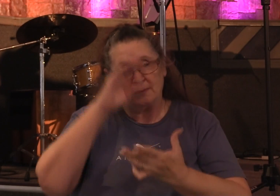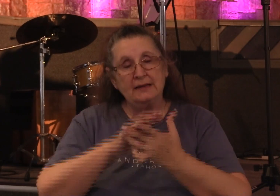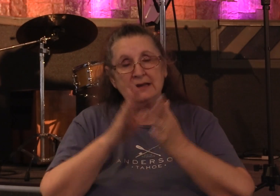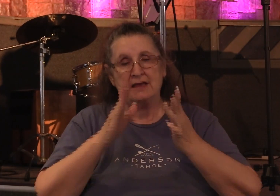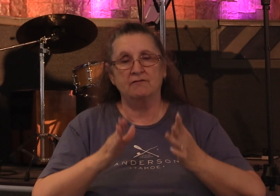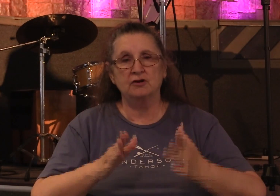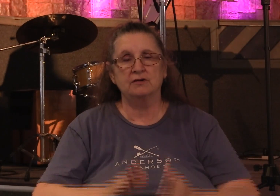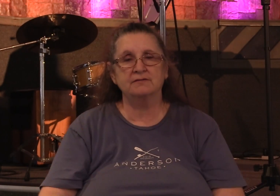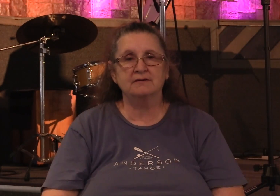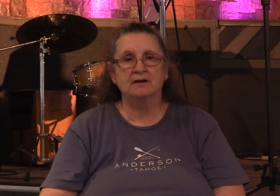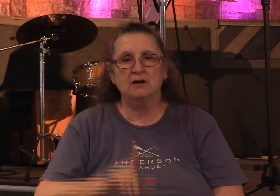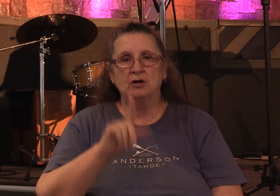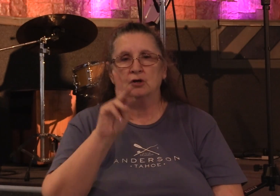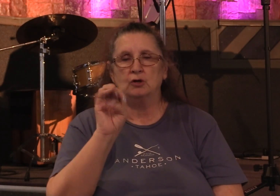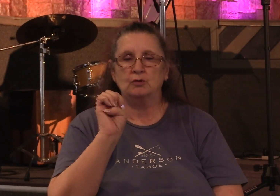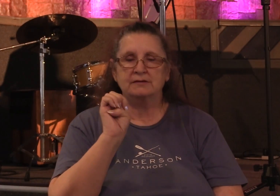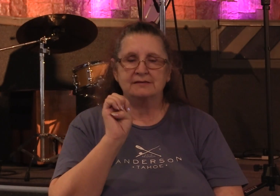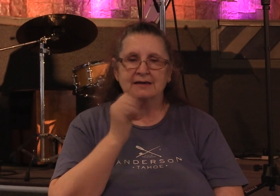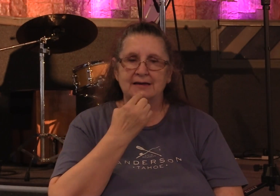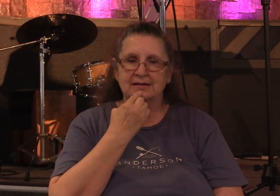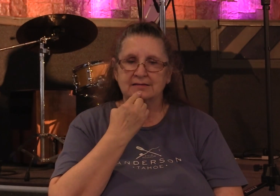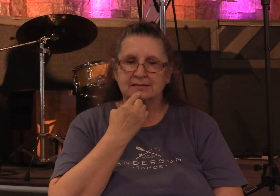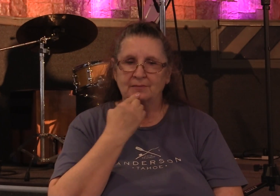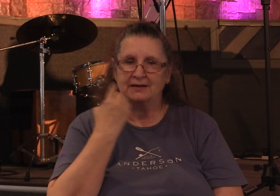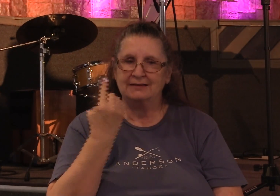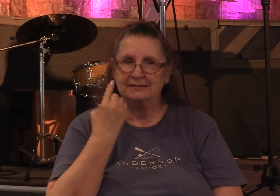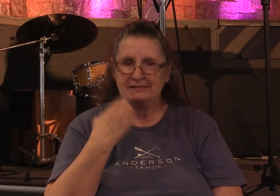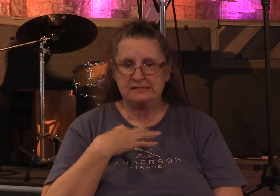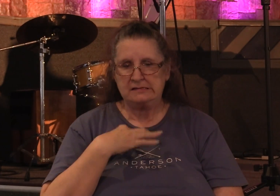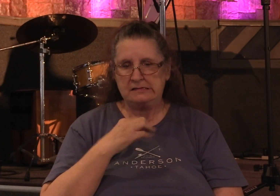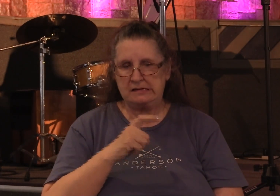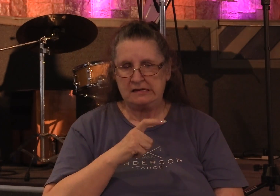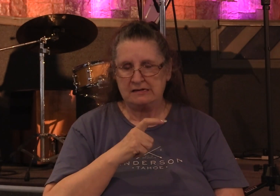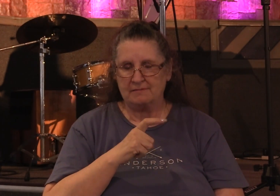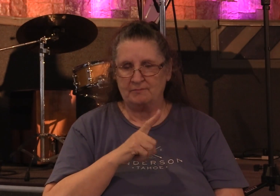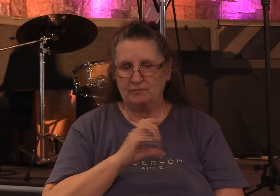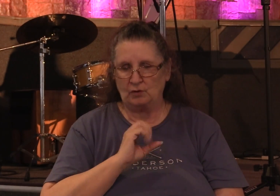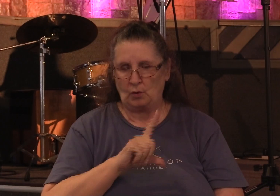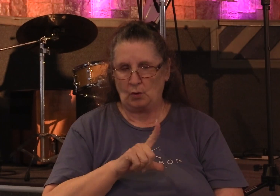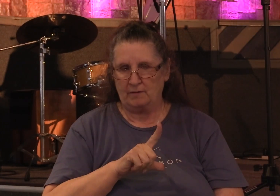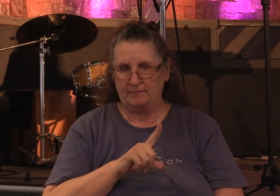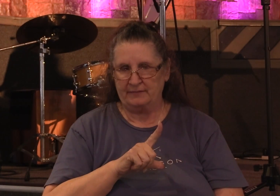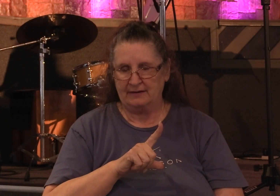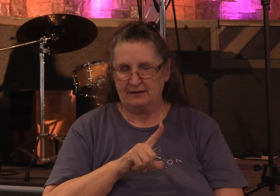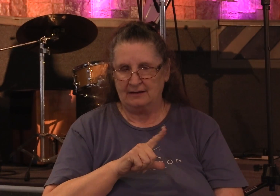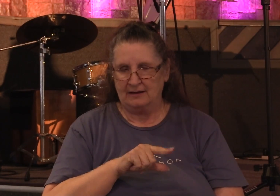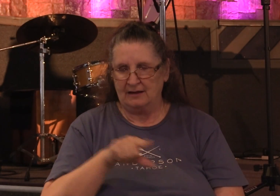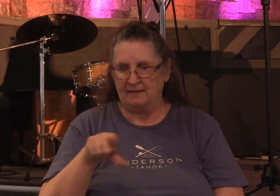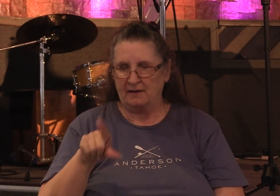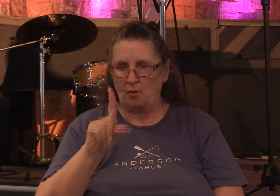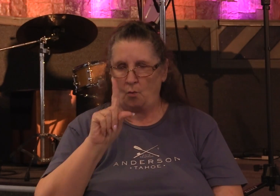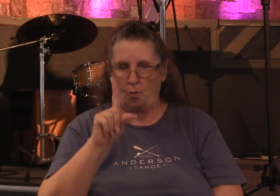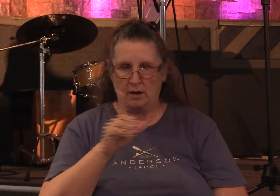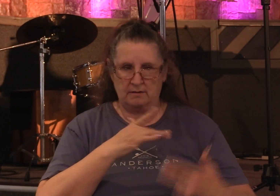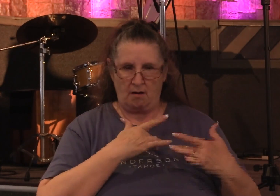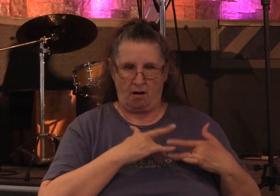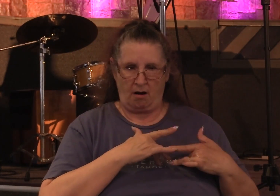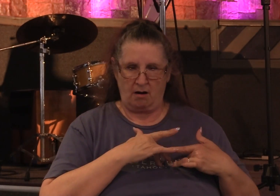Luke tells us something that I think is really neat here. He says that they were of one heart and one